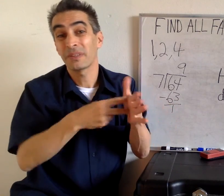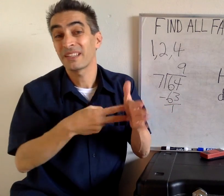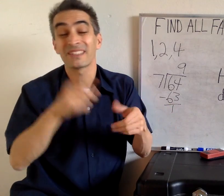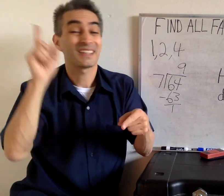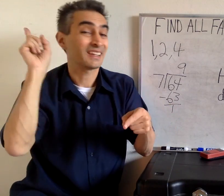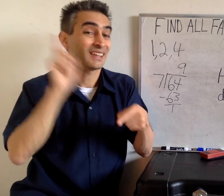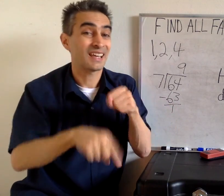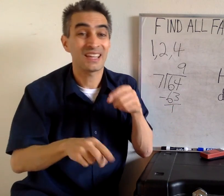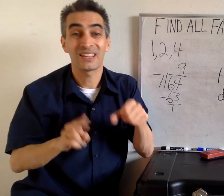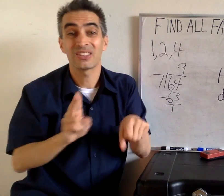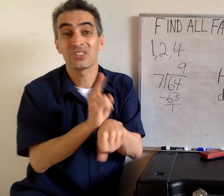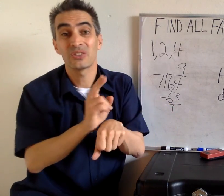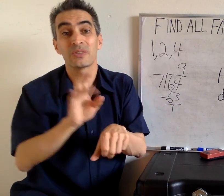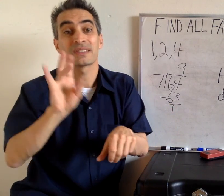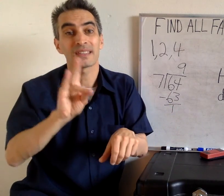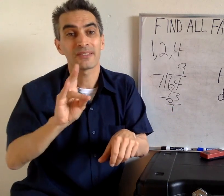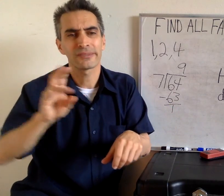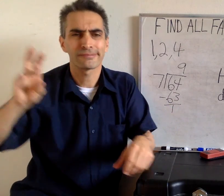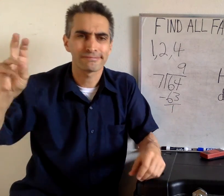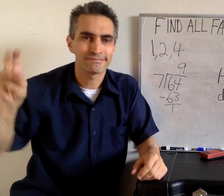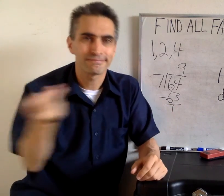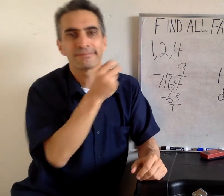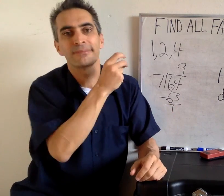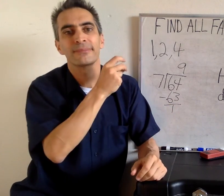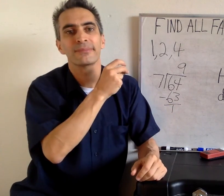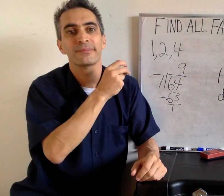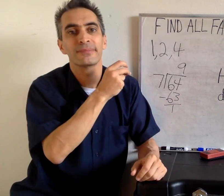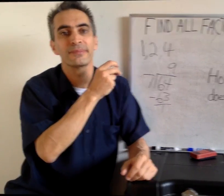1 as our remainder means, well, we can't use 7. Shoot.